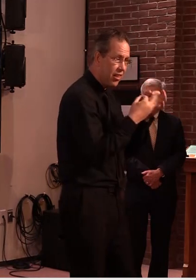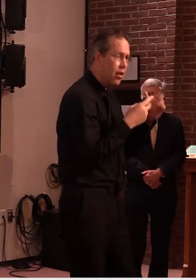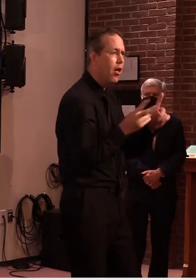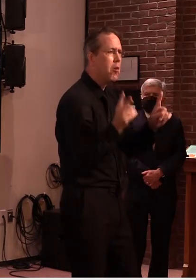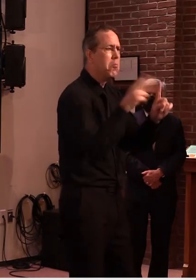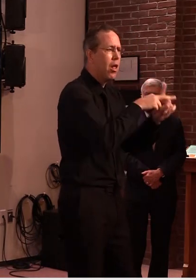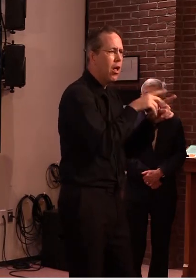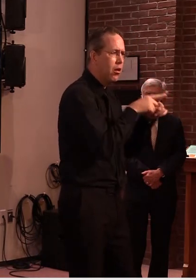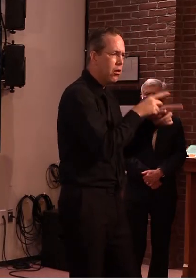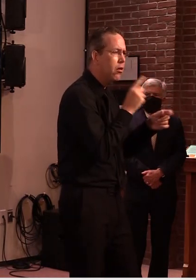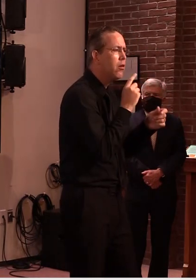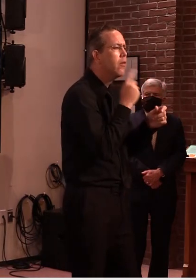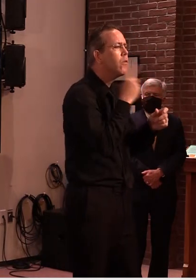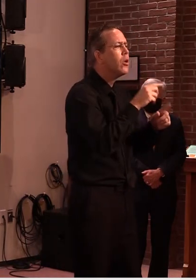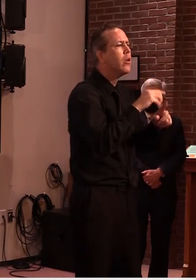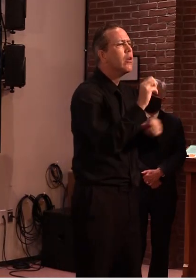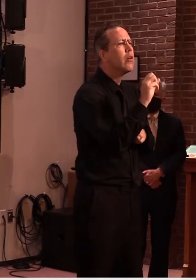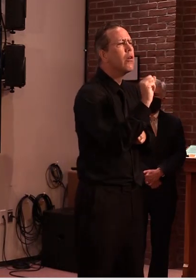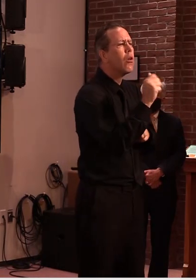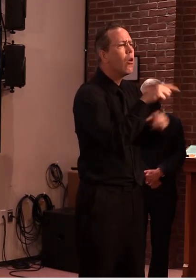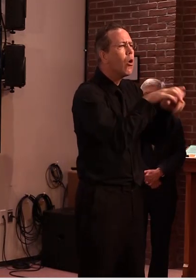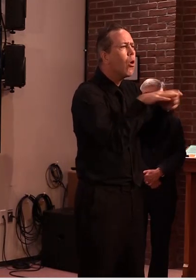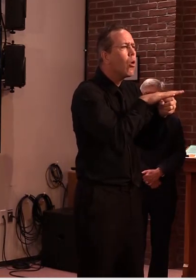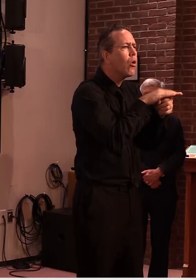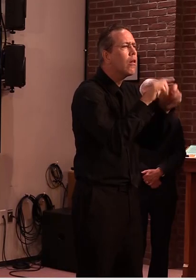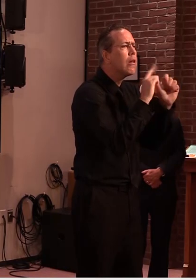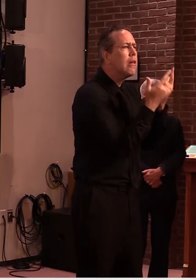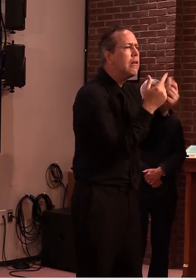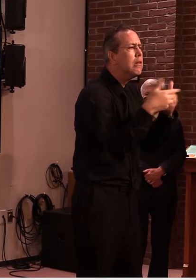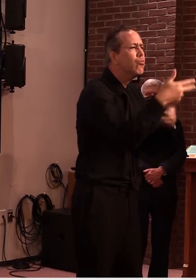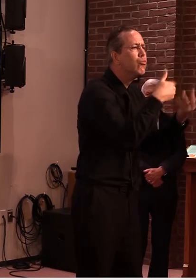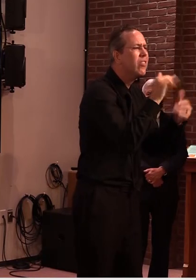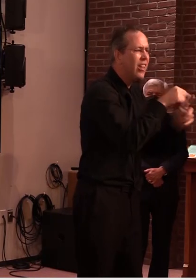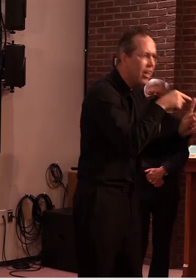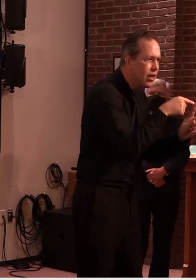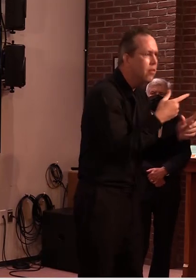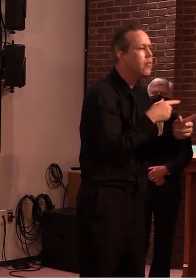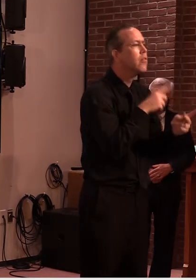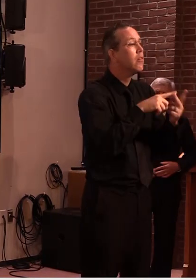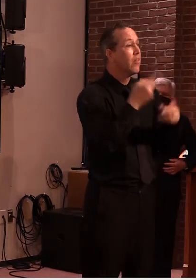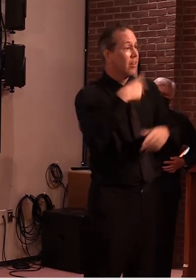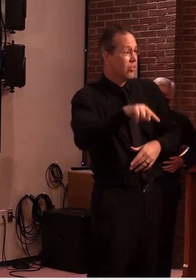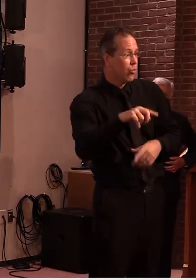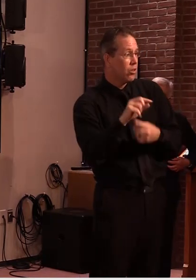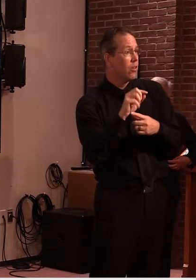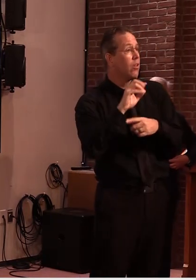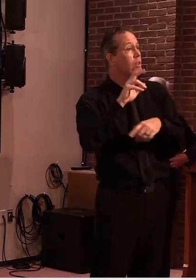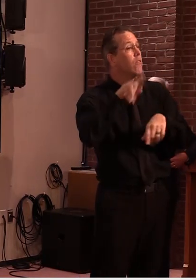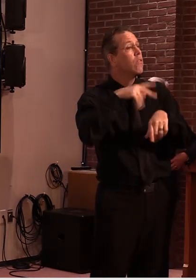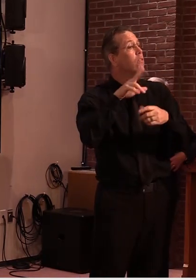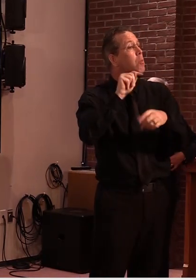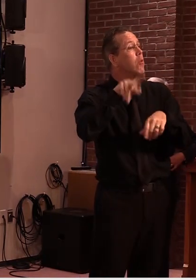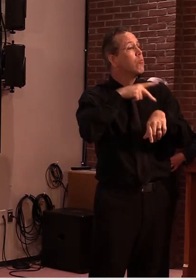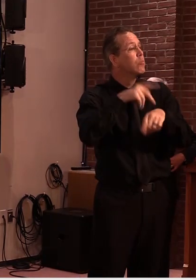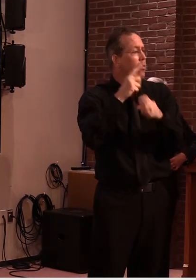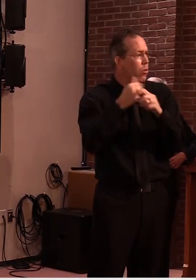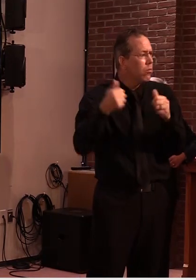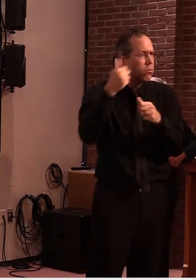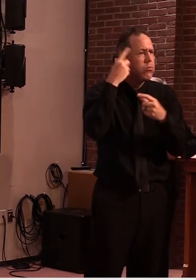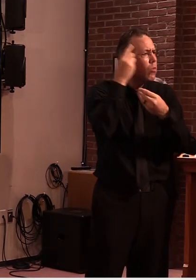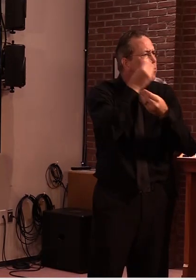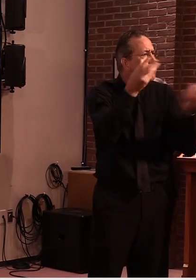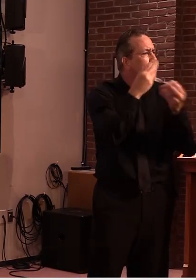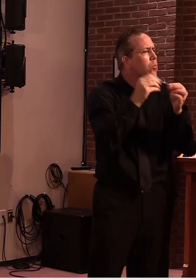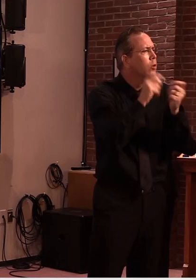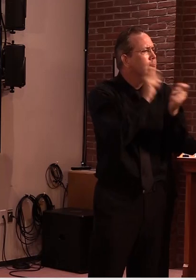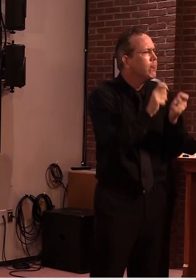there will be more details from the VPA next week but I know many have been wondering if there was going to be a season at all